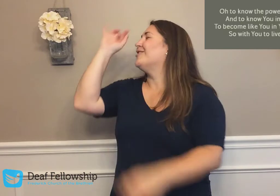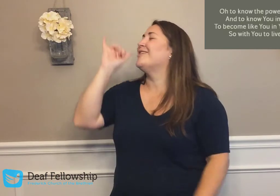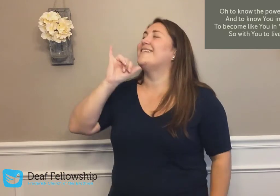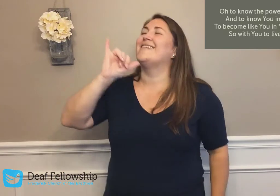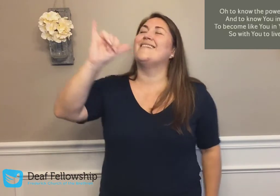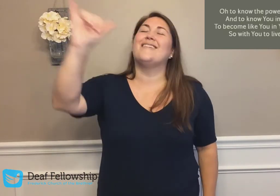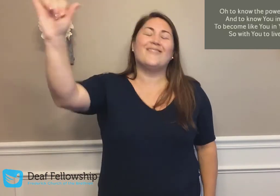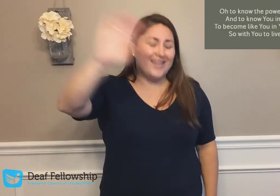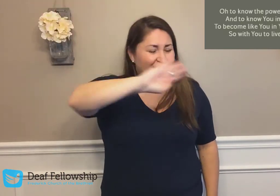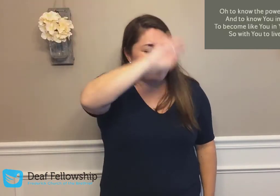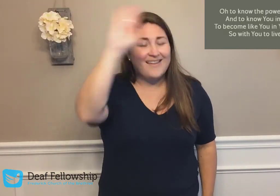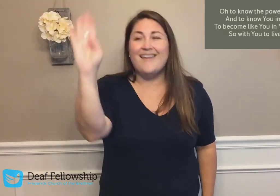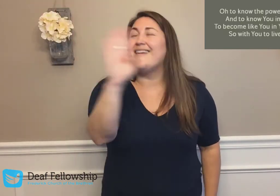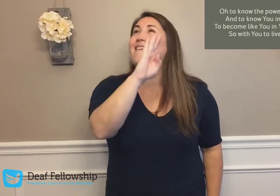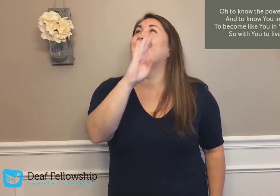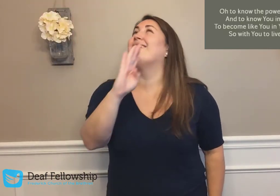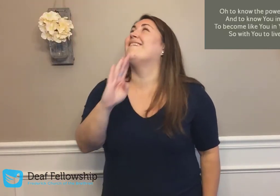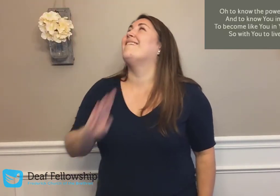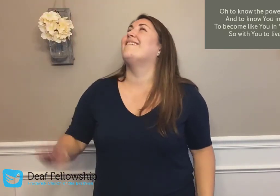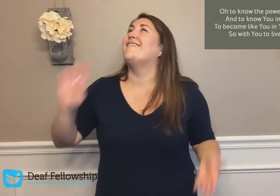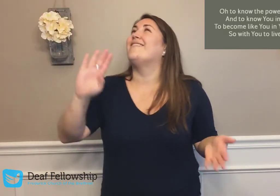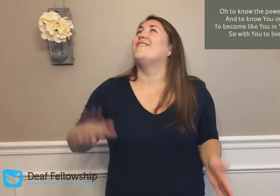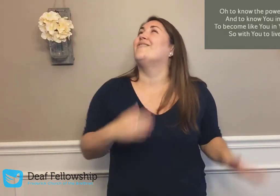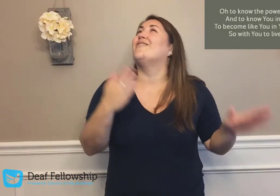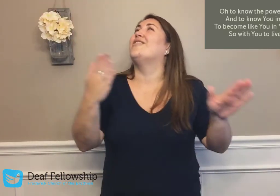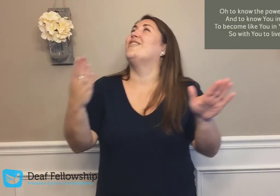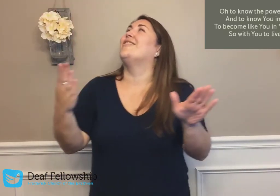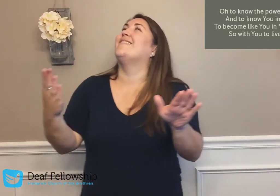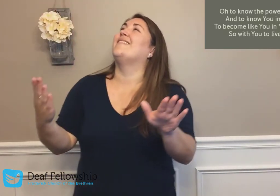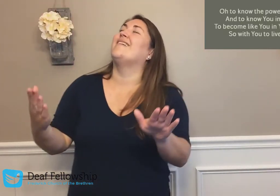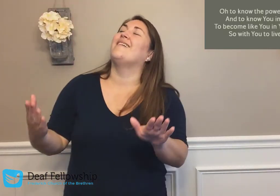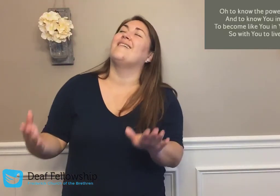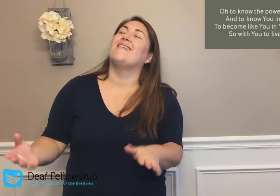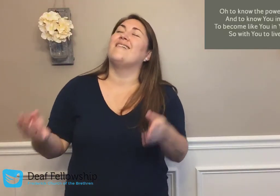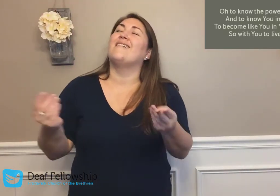and ever die